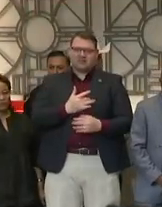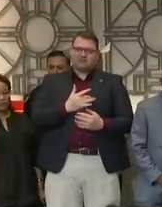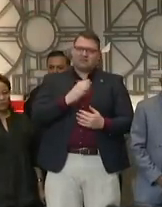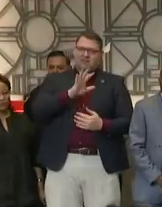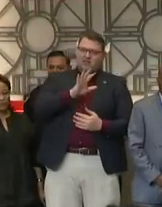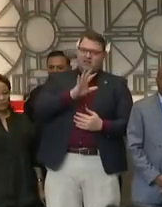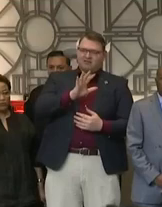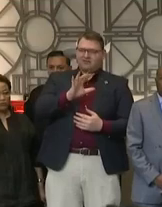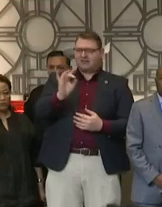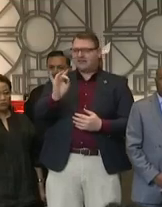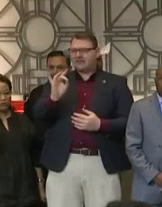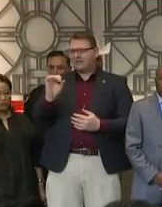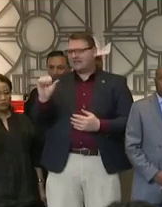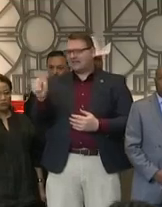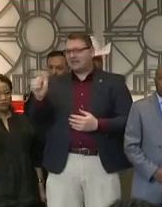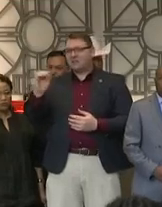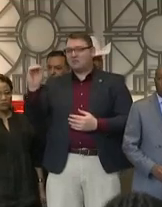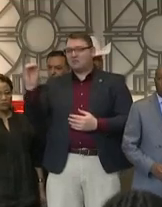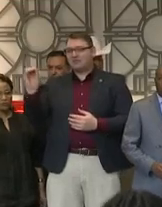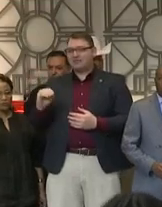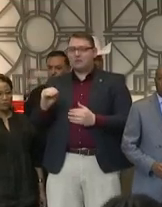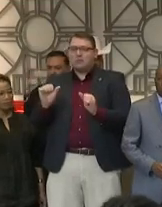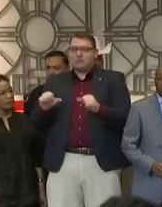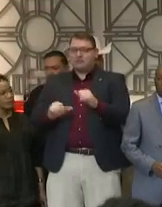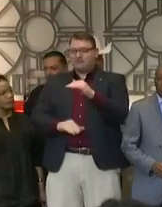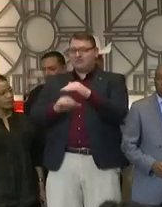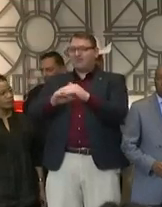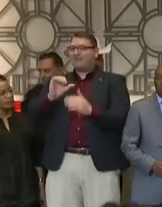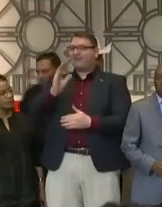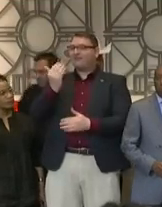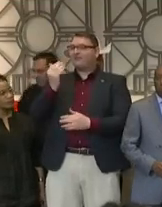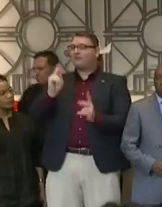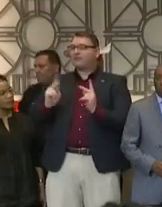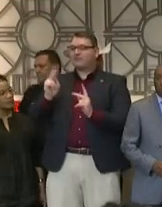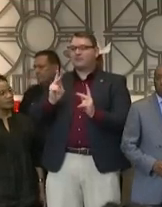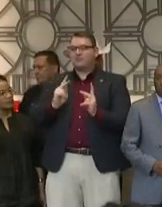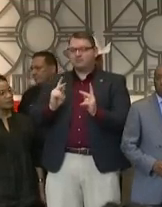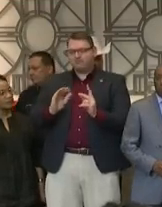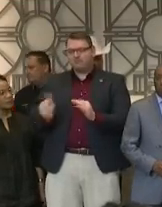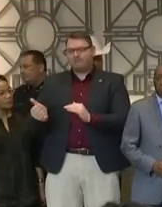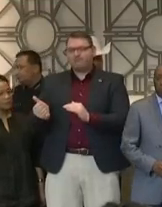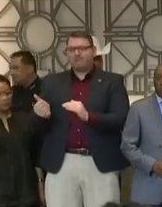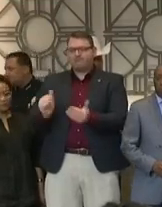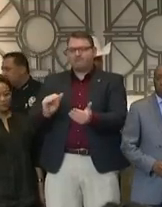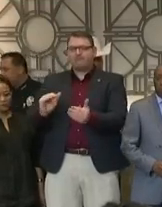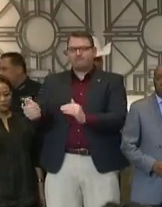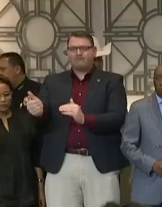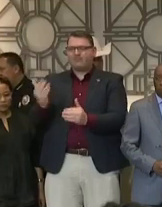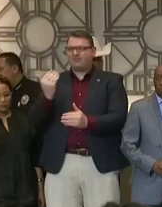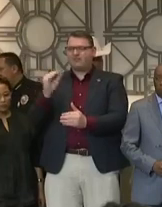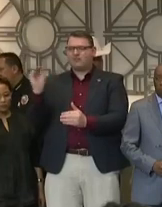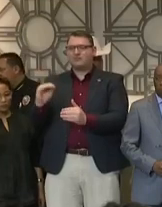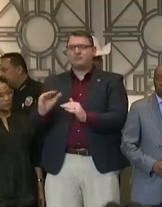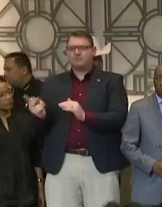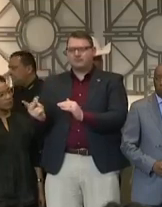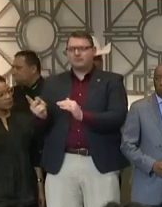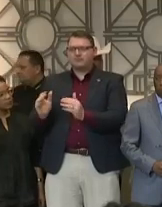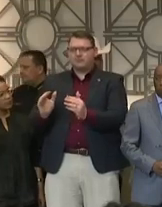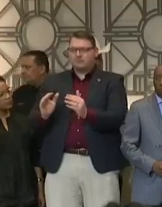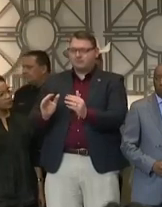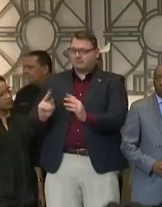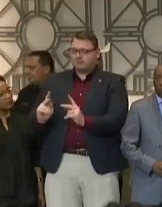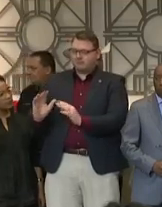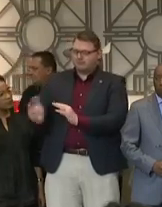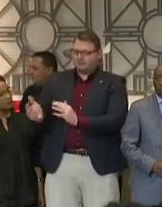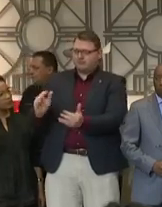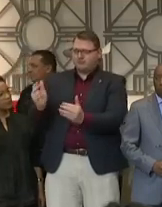15%. We're doing this in order to save lives. This is a very big step that the mayor and the judge are